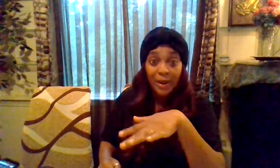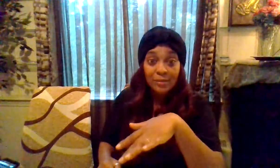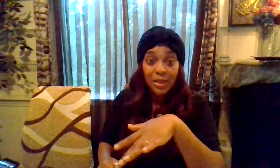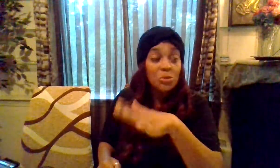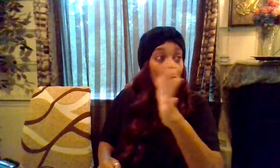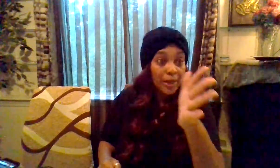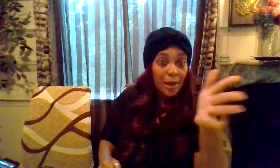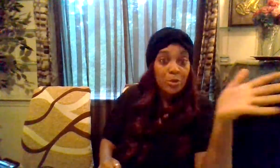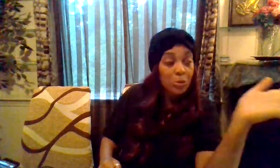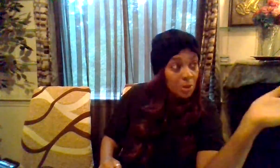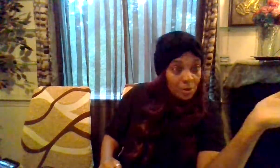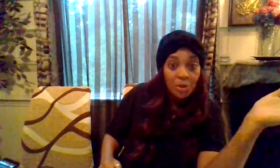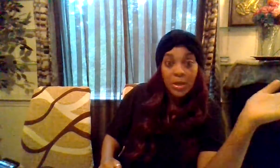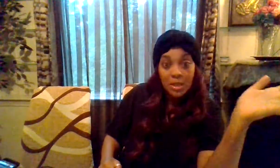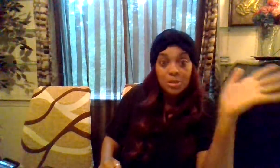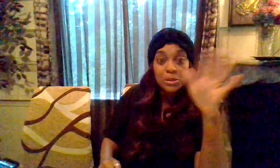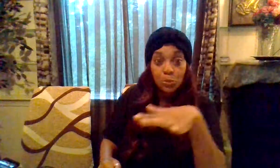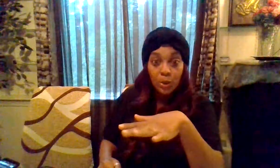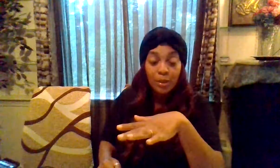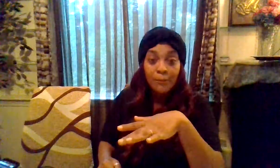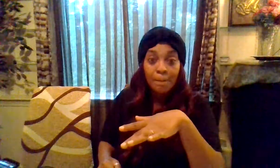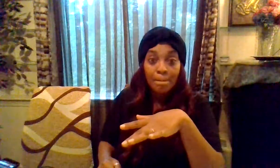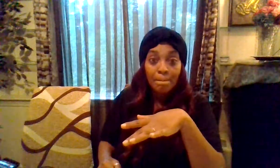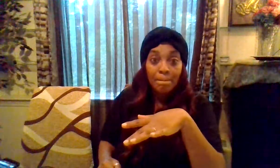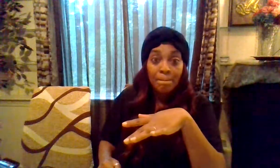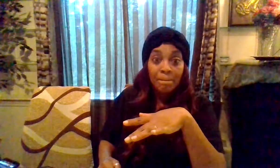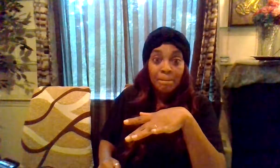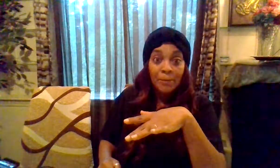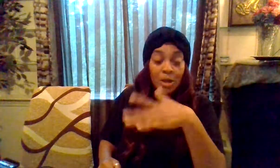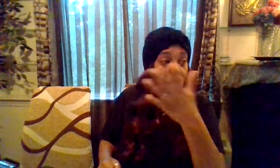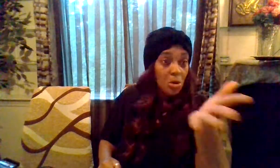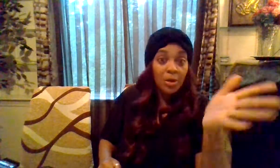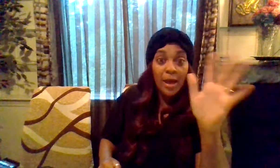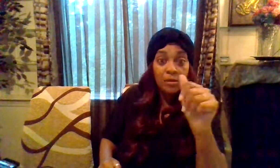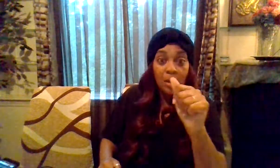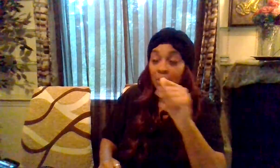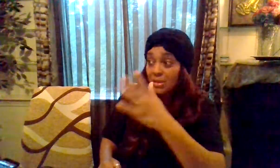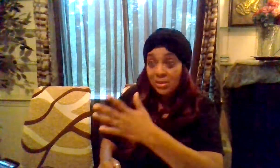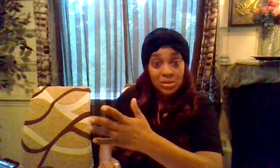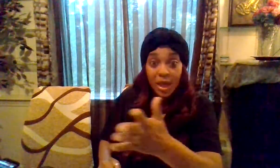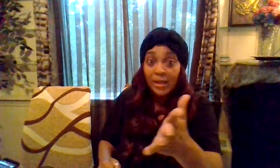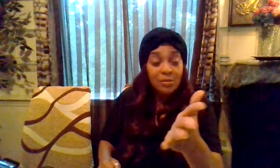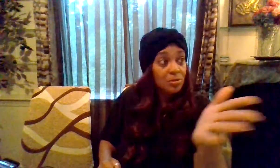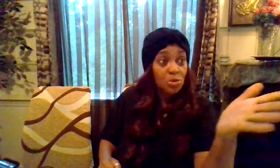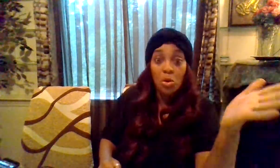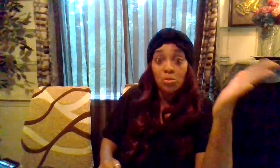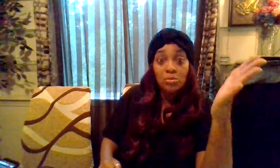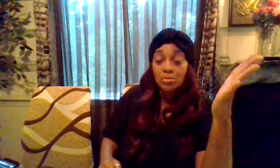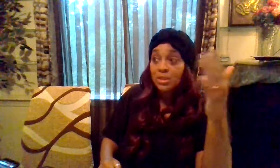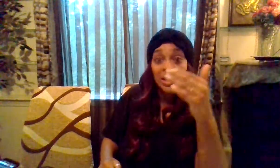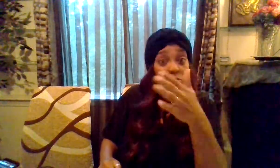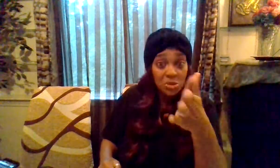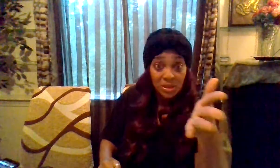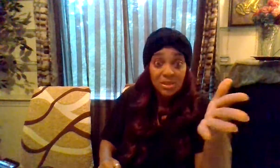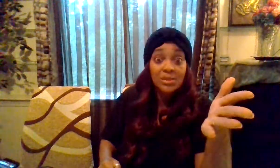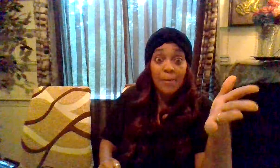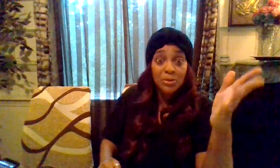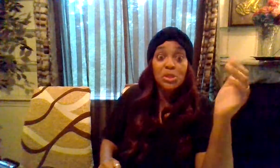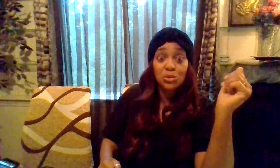like that you won't allow your your enemies to win are you going to allow that because it's like you know the devil sees that potential